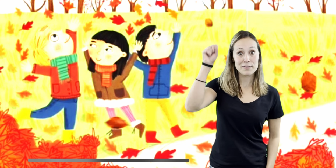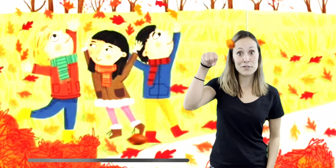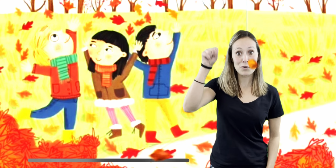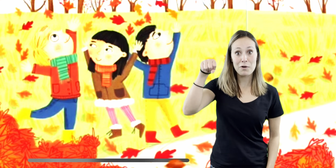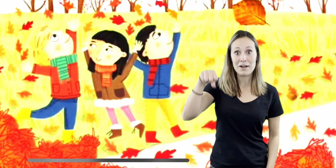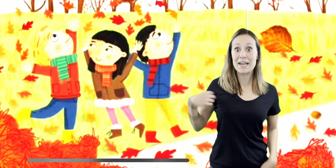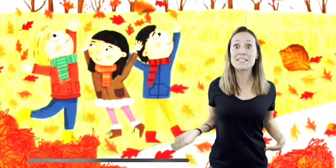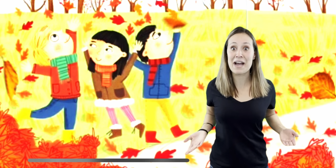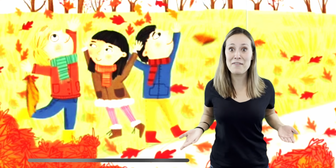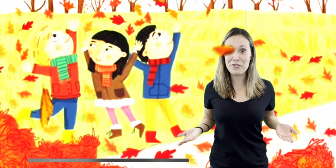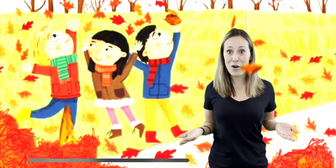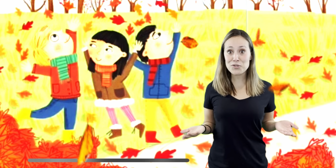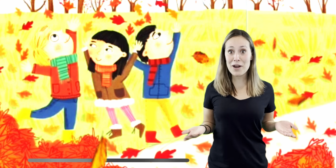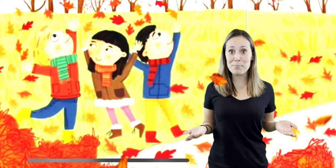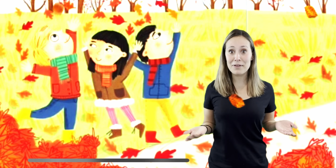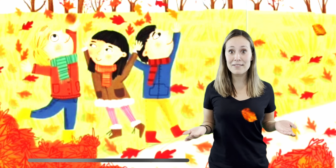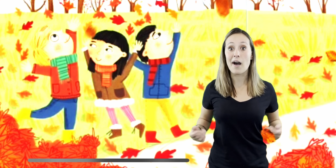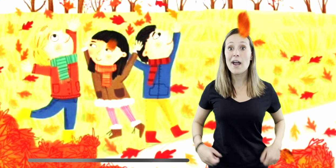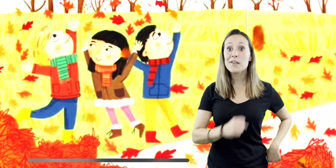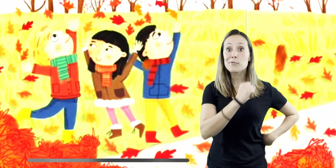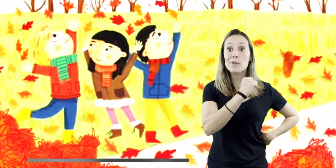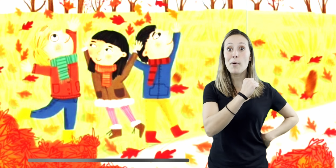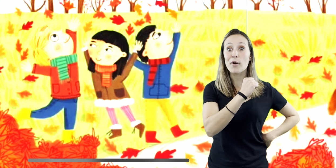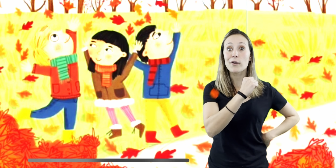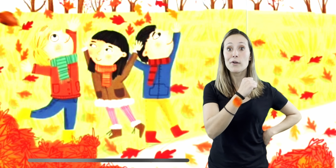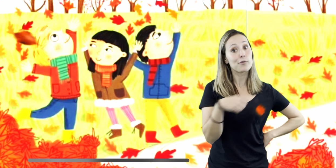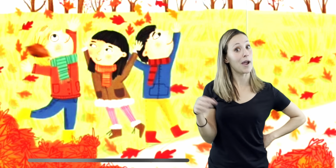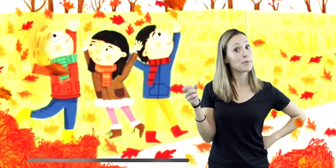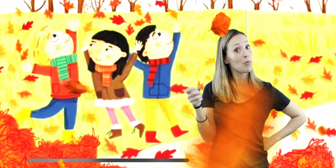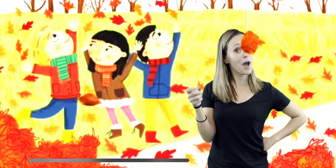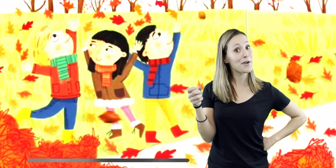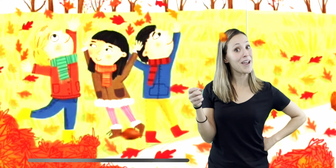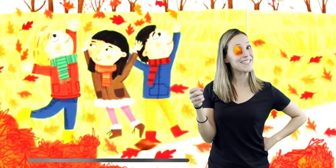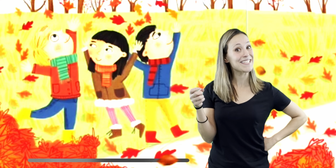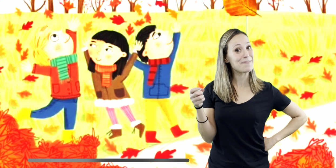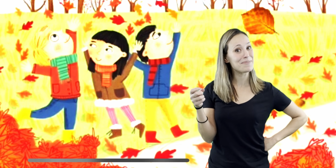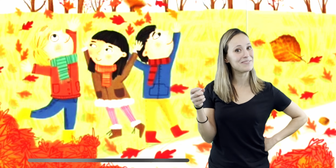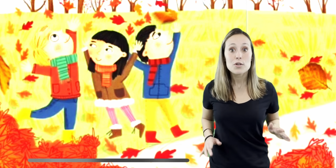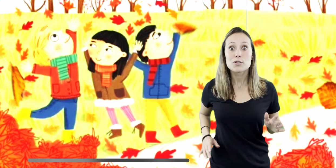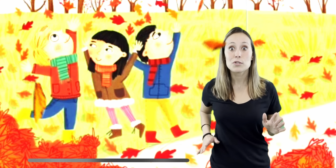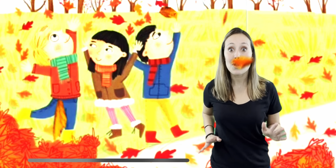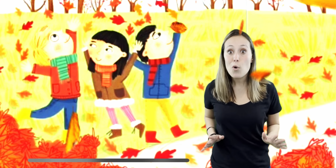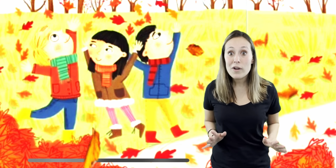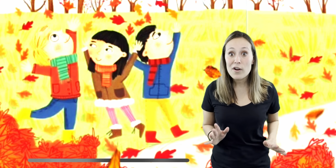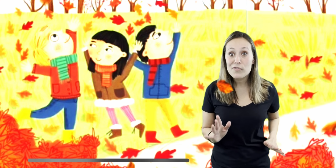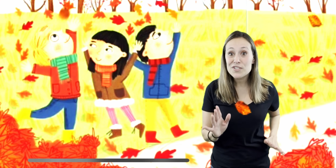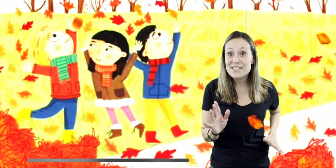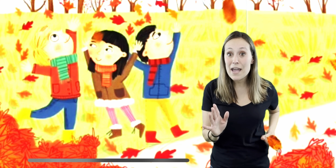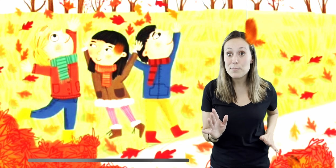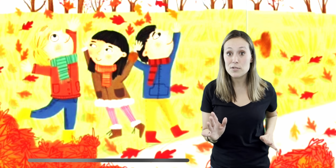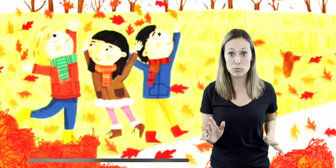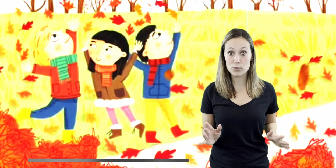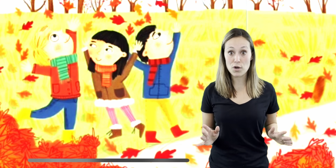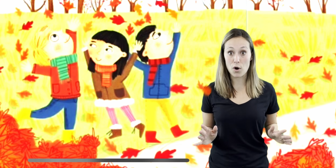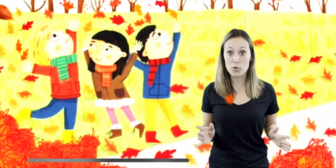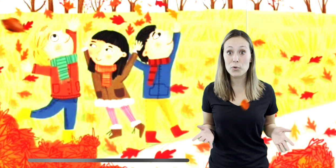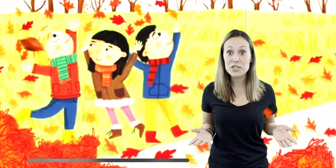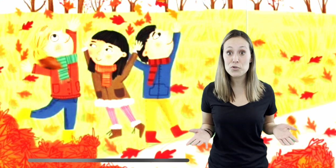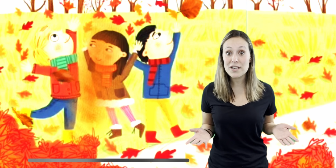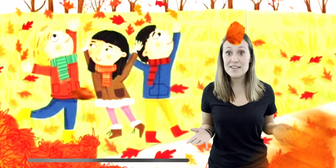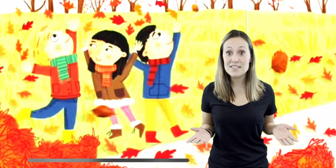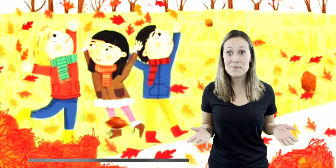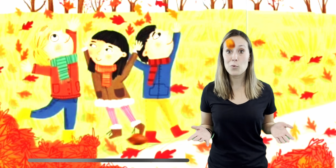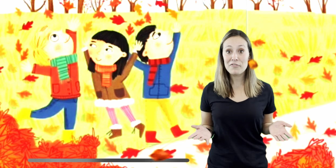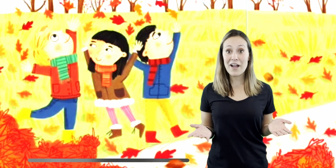A knock at the door. It's time for our trip. I hike through the park. Grab your water and sip. Slow, careful steps through tall